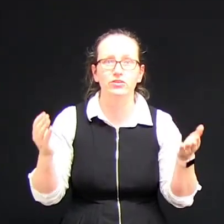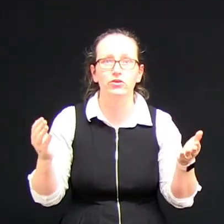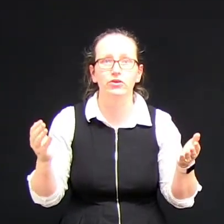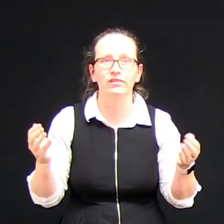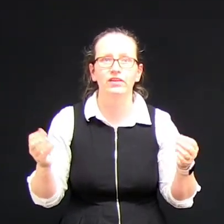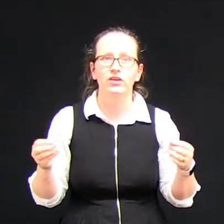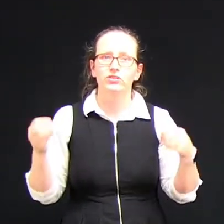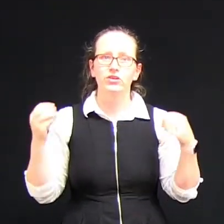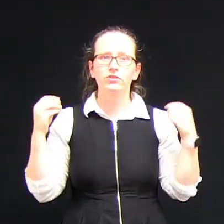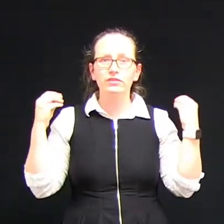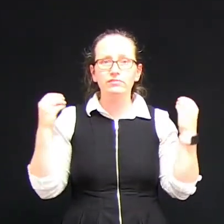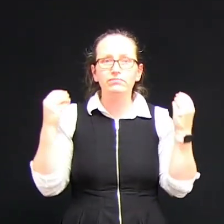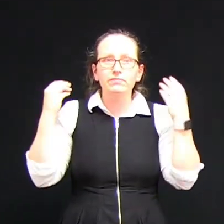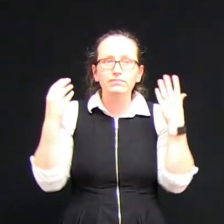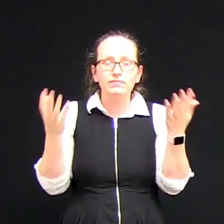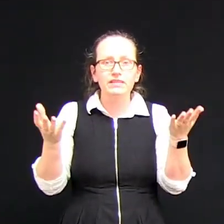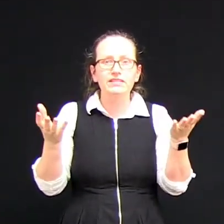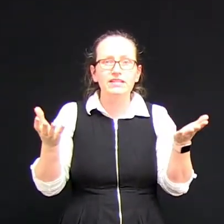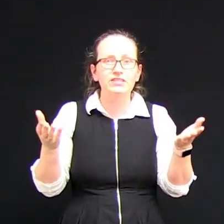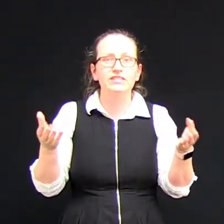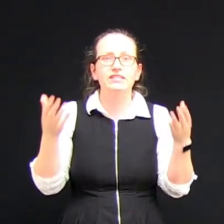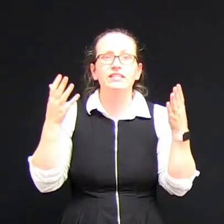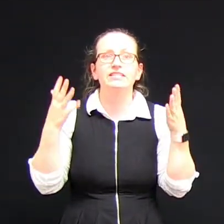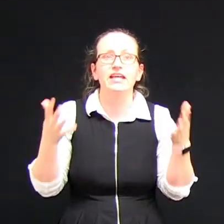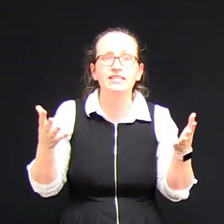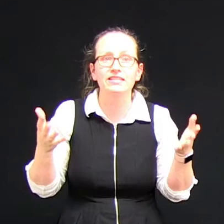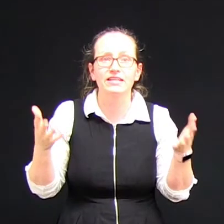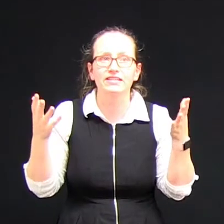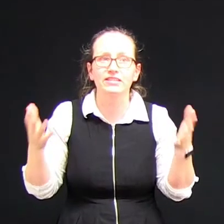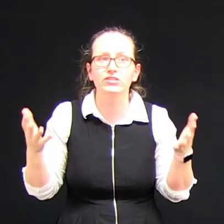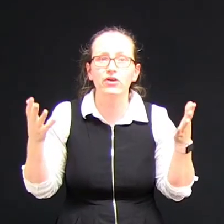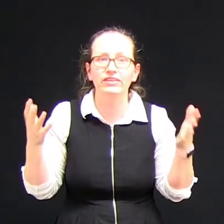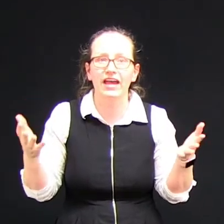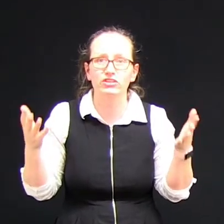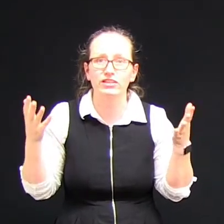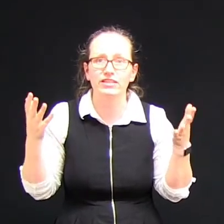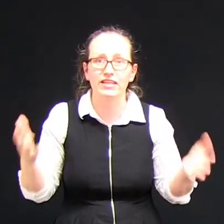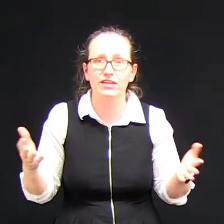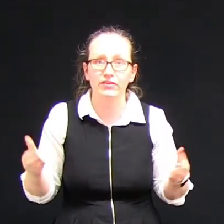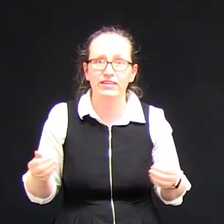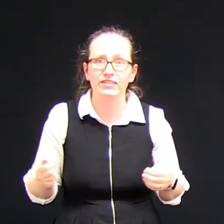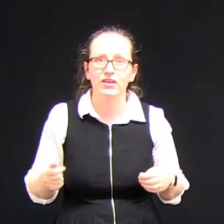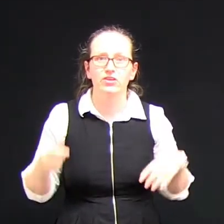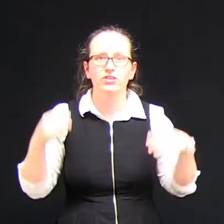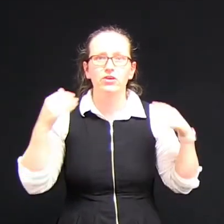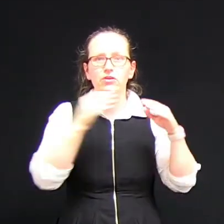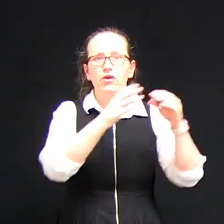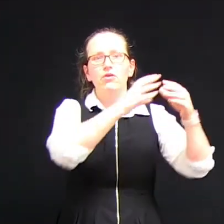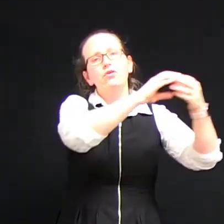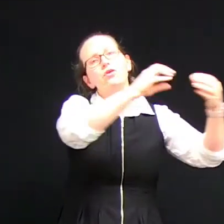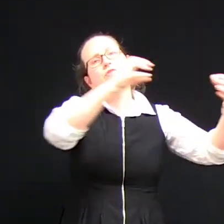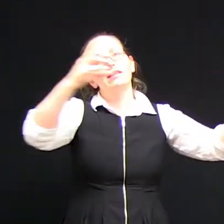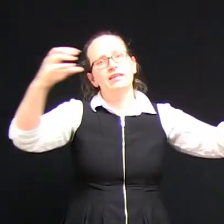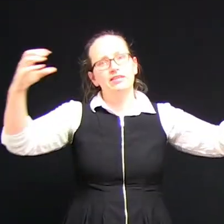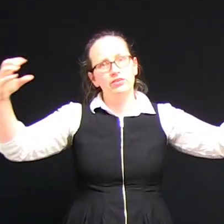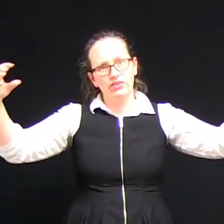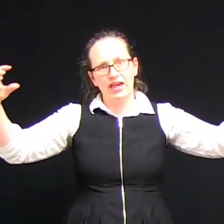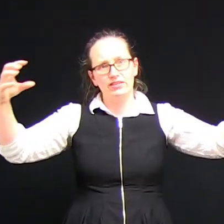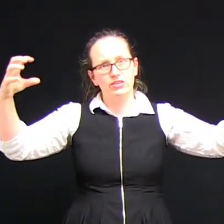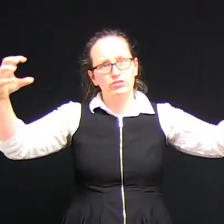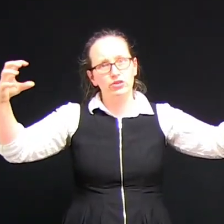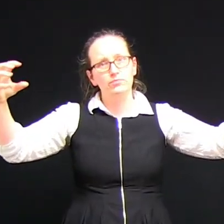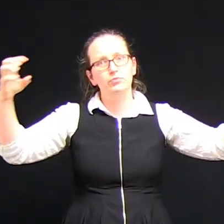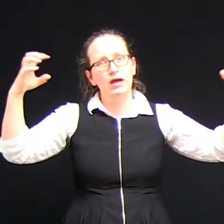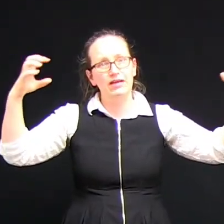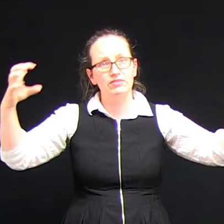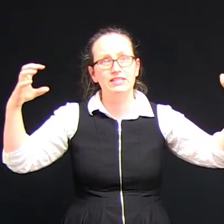changing at all. So this tells us that the intensity does not actually decrease. So all the length along